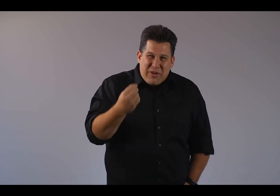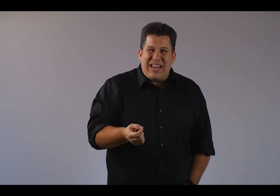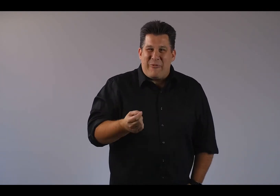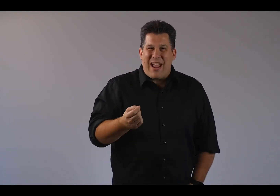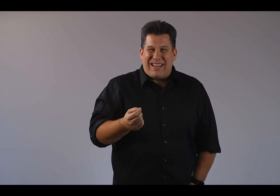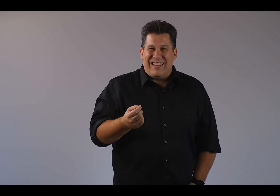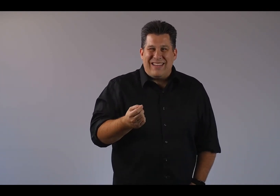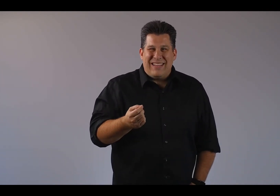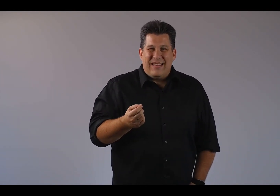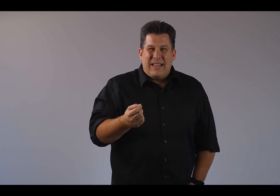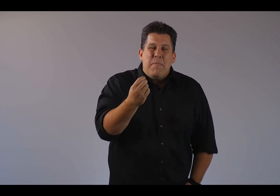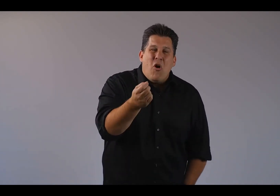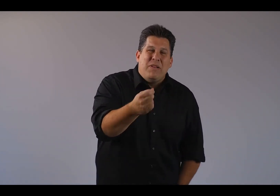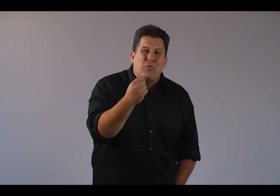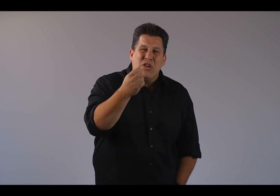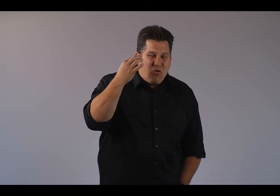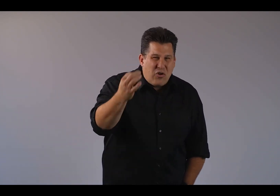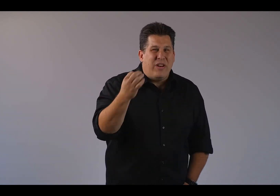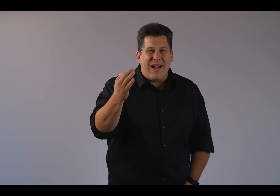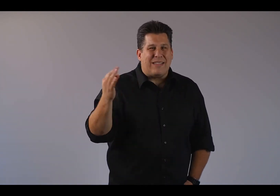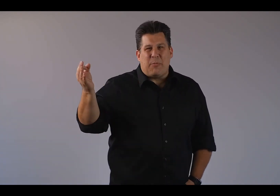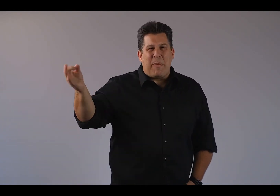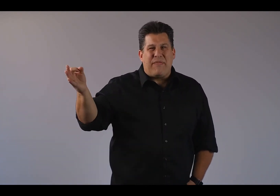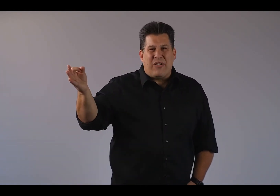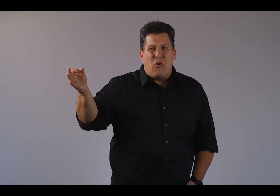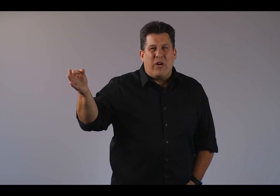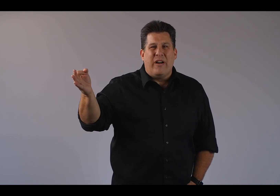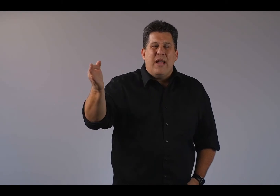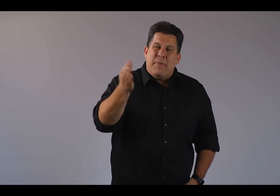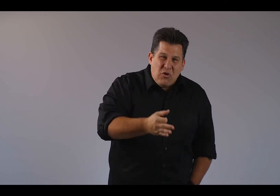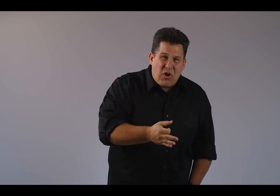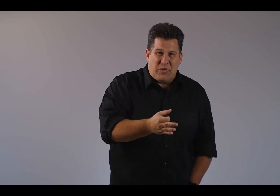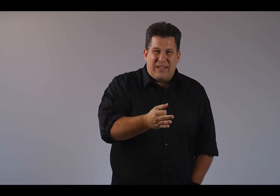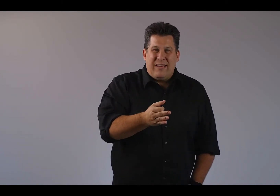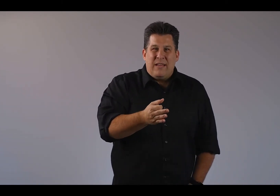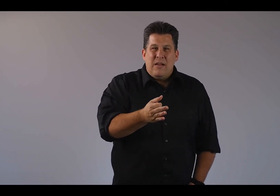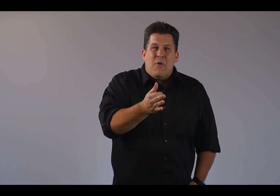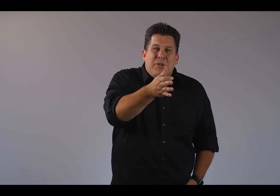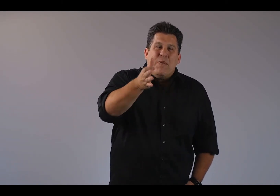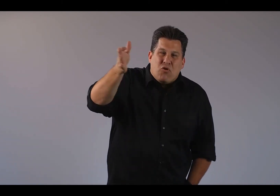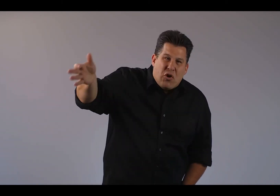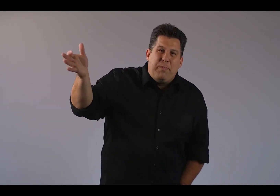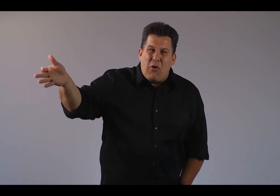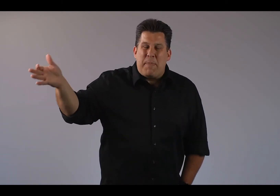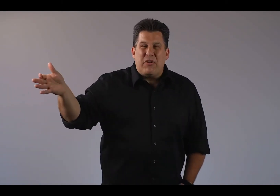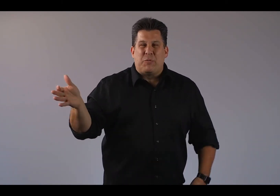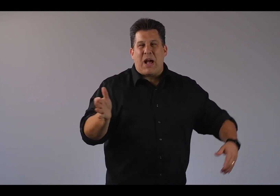get it right. Like moments when you could gossip about that co-worker, but you don't. Moments when you could blow up at your spouse,